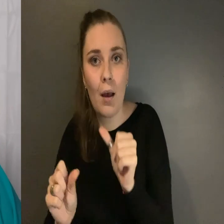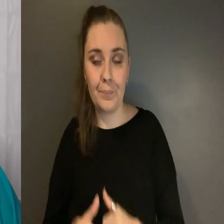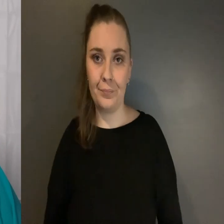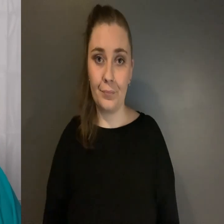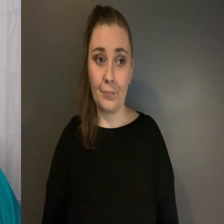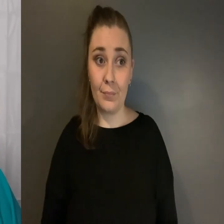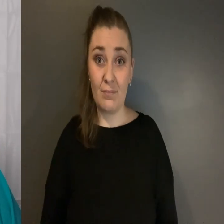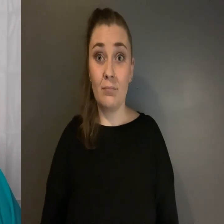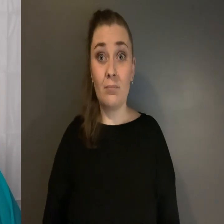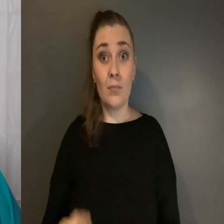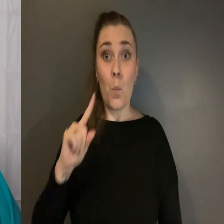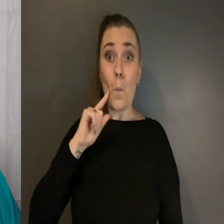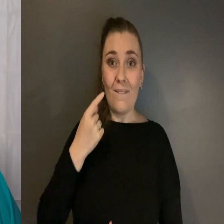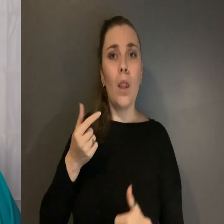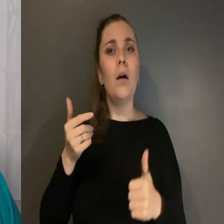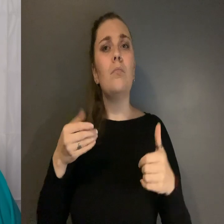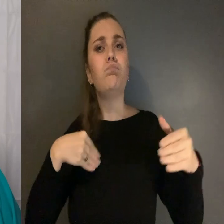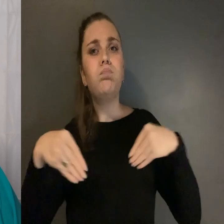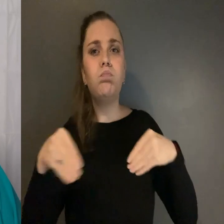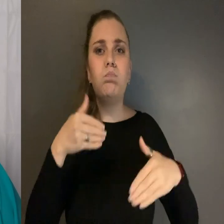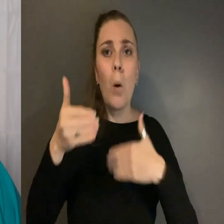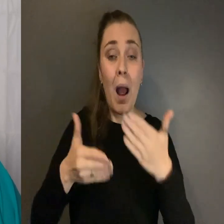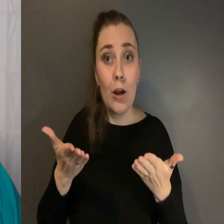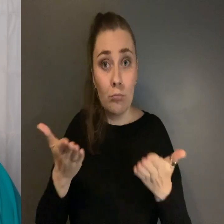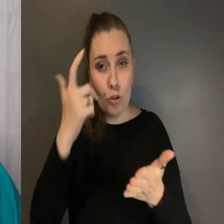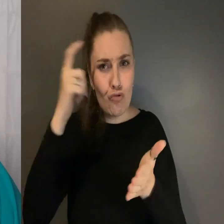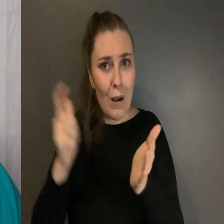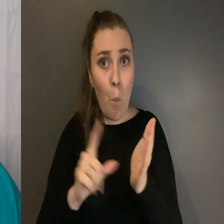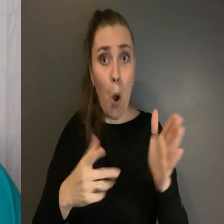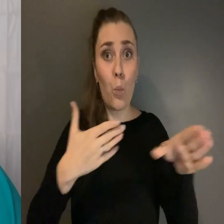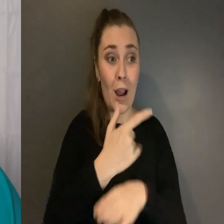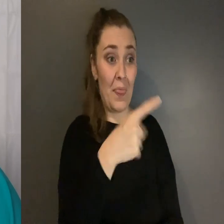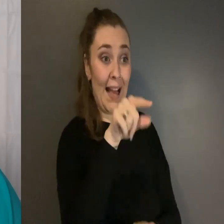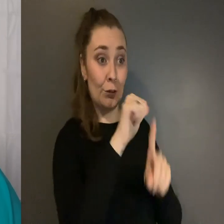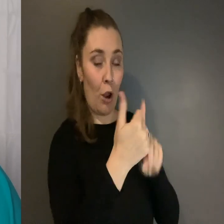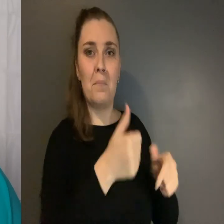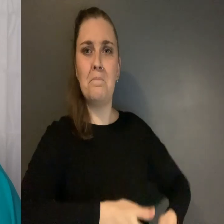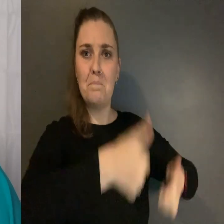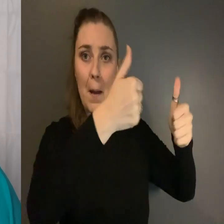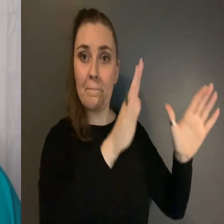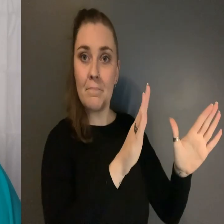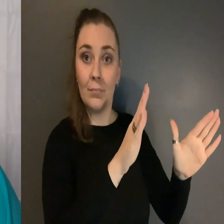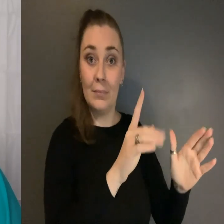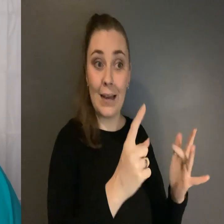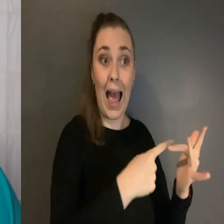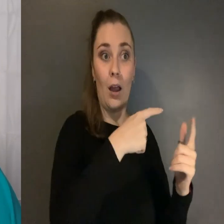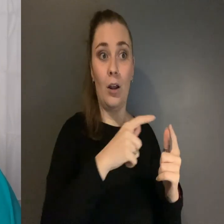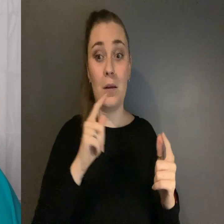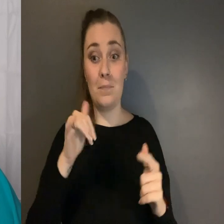intentionally flexible process that recognizes that What works in one situation may not, will not, work